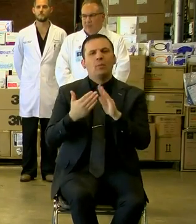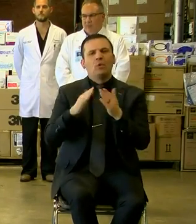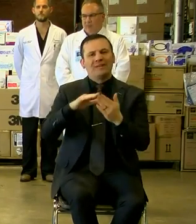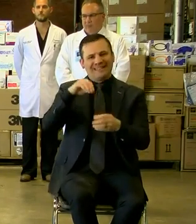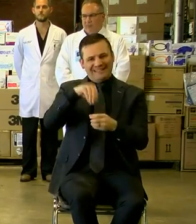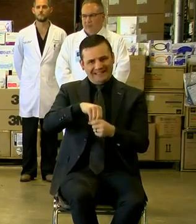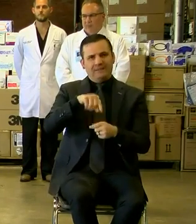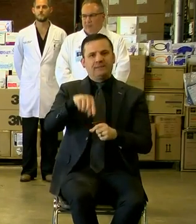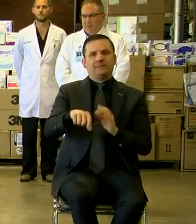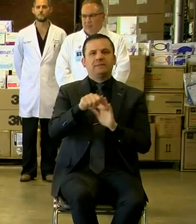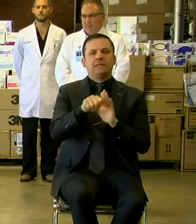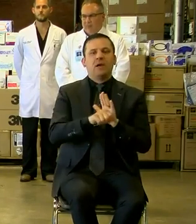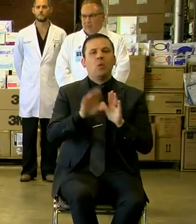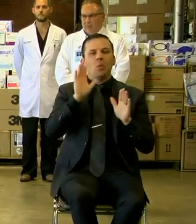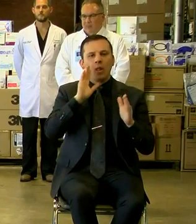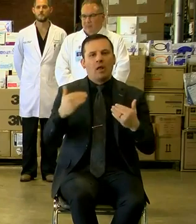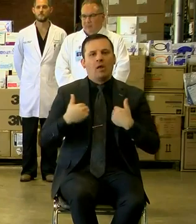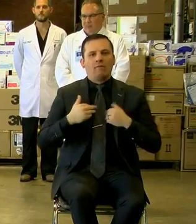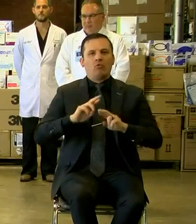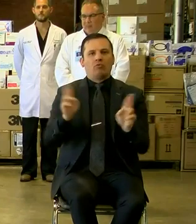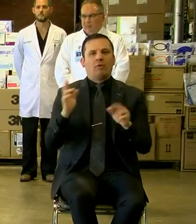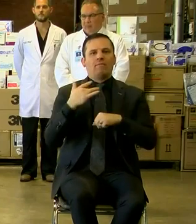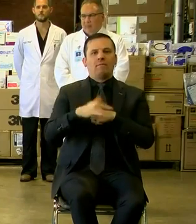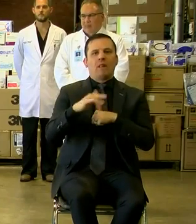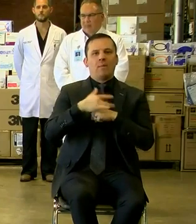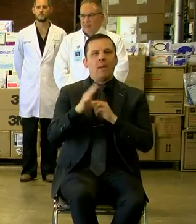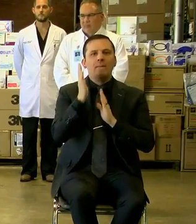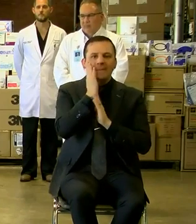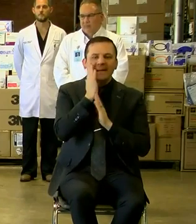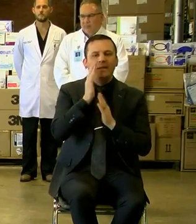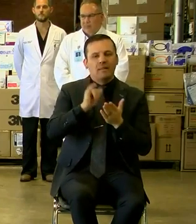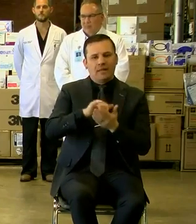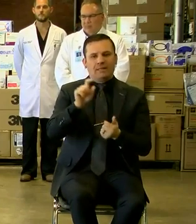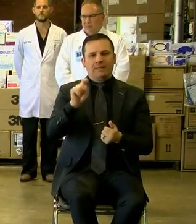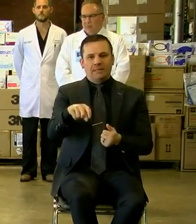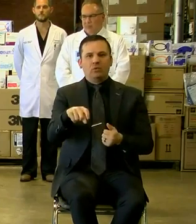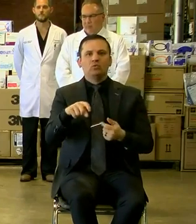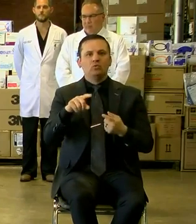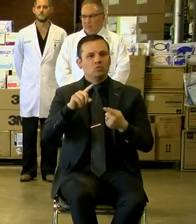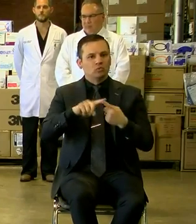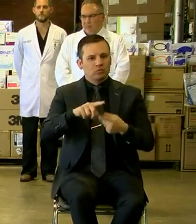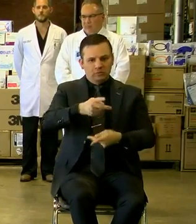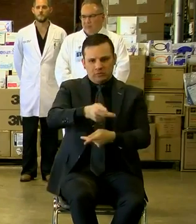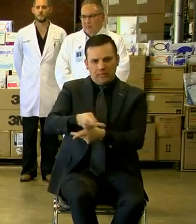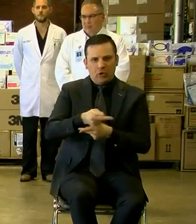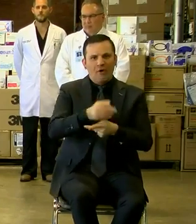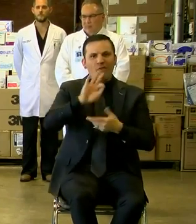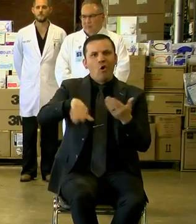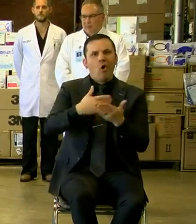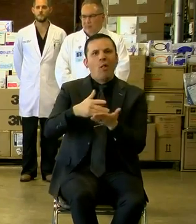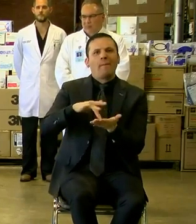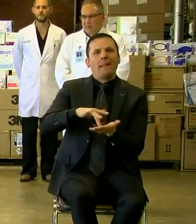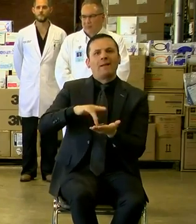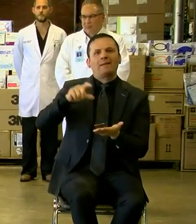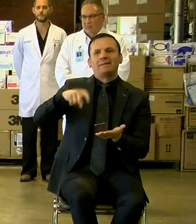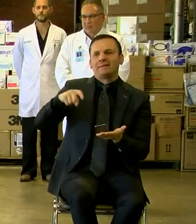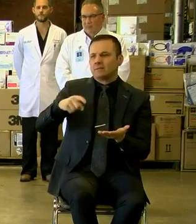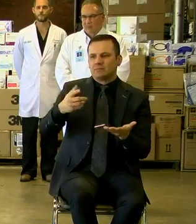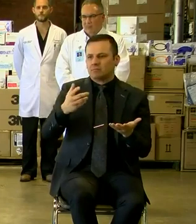is going to have available all the beds that are needed in order to take care of the medical needs of anybody